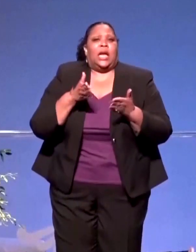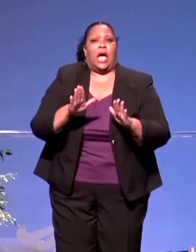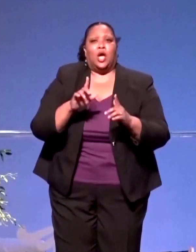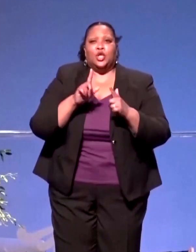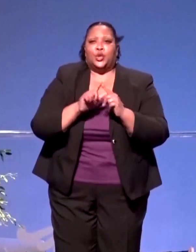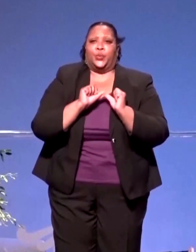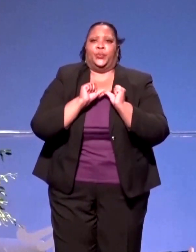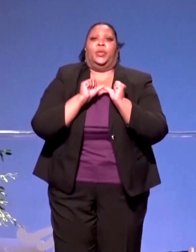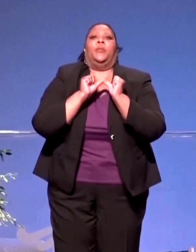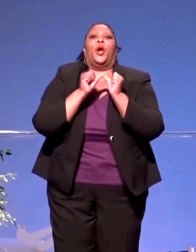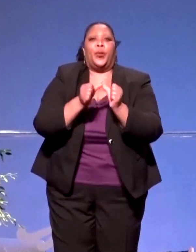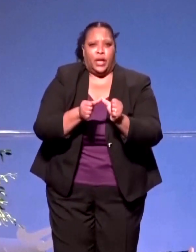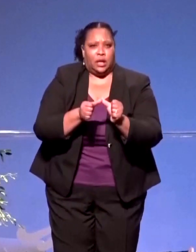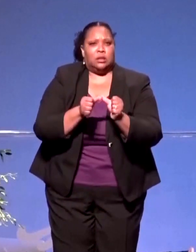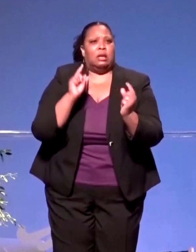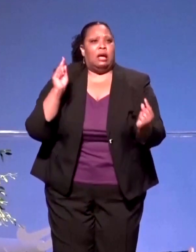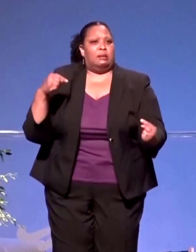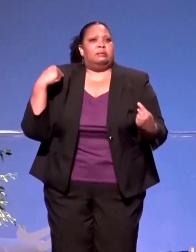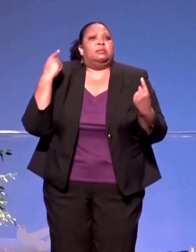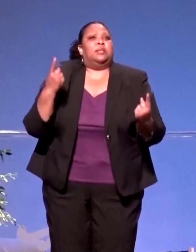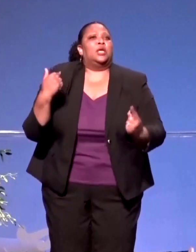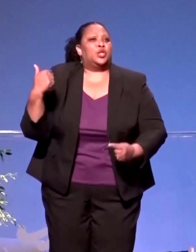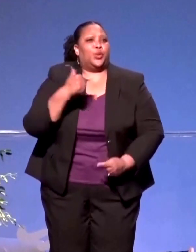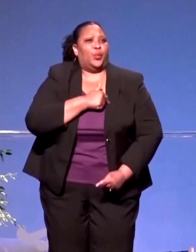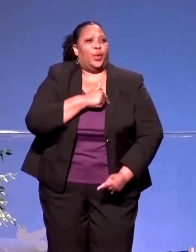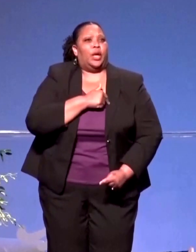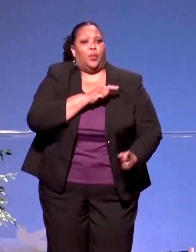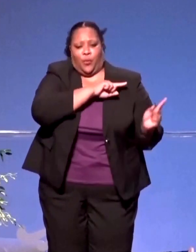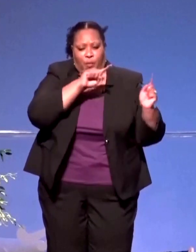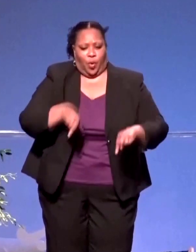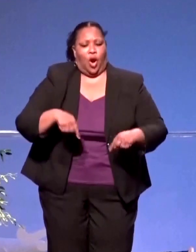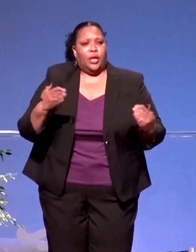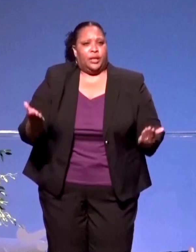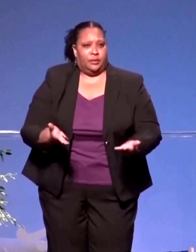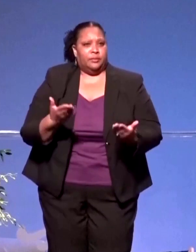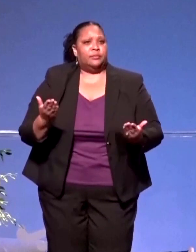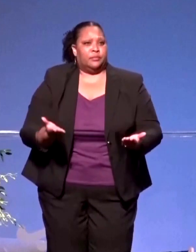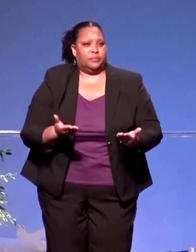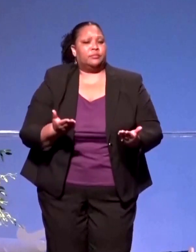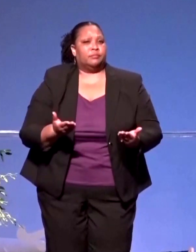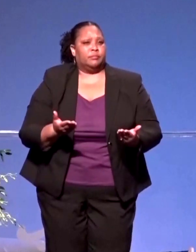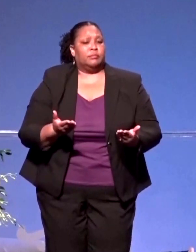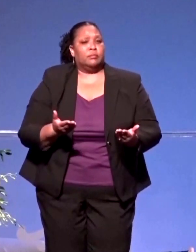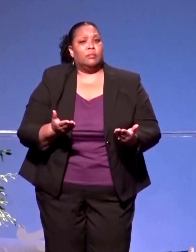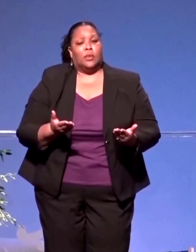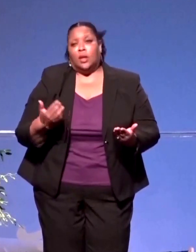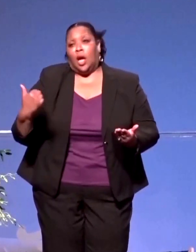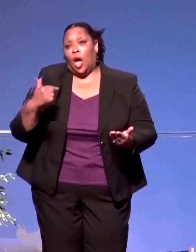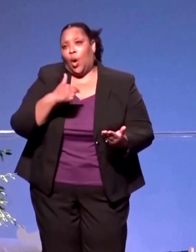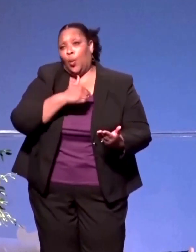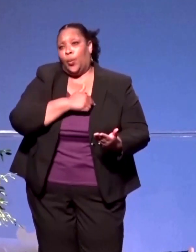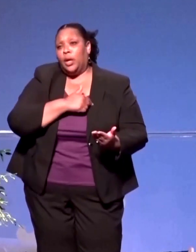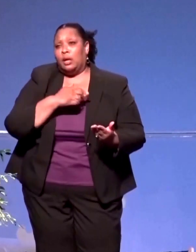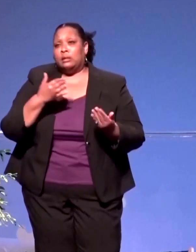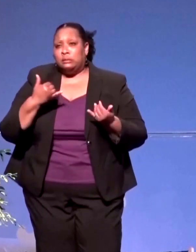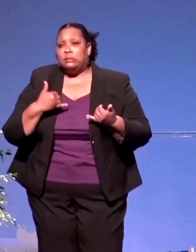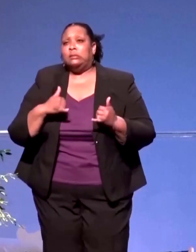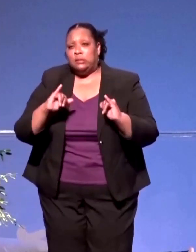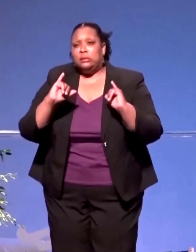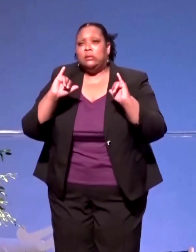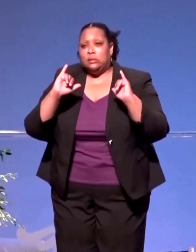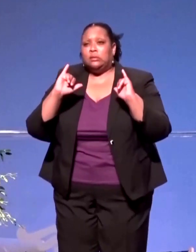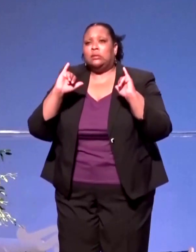to permeate since we were brought to these shores and we are fighting